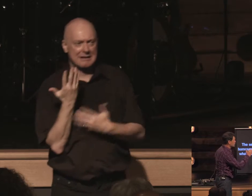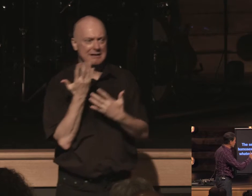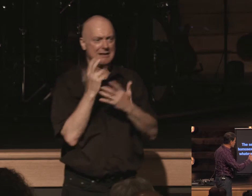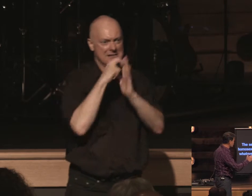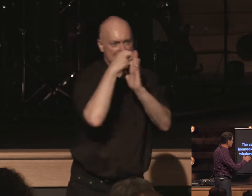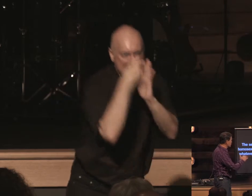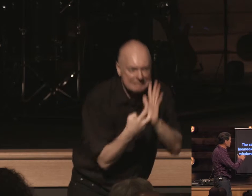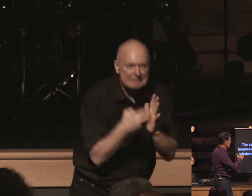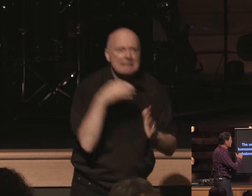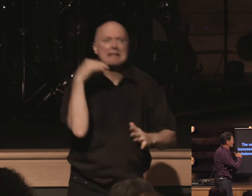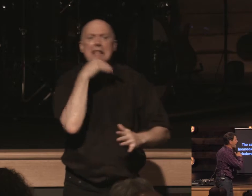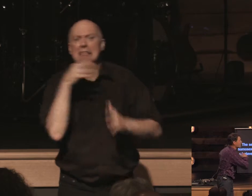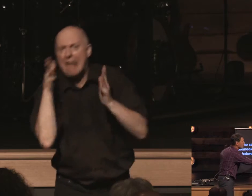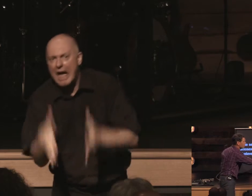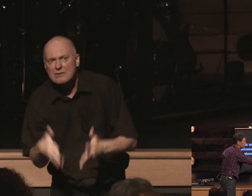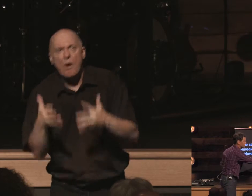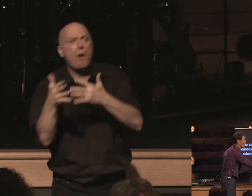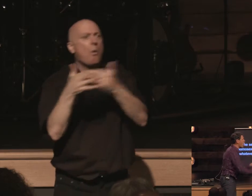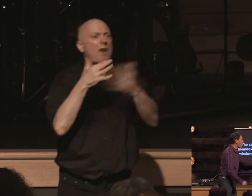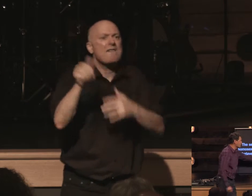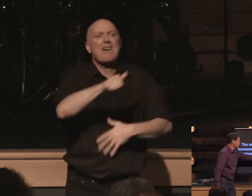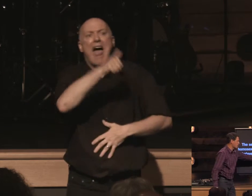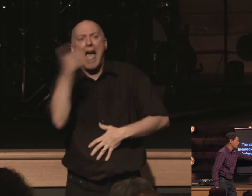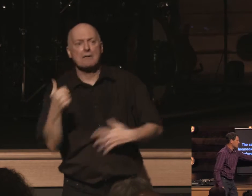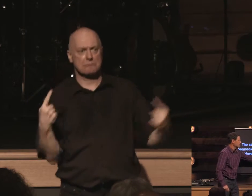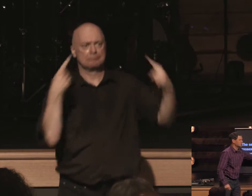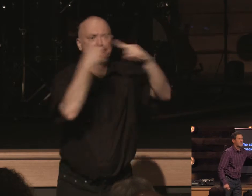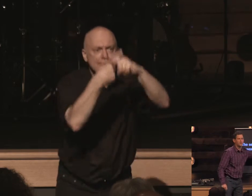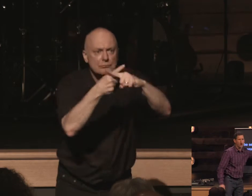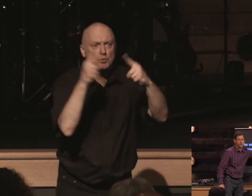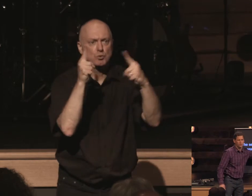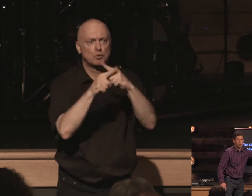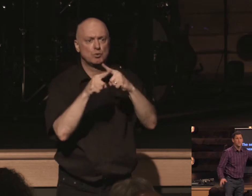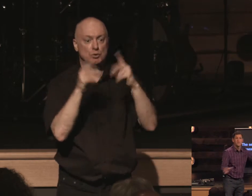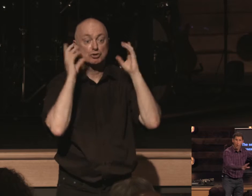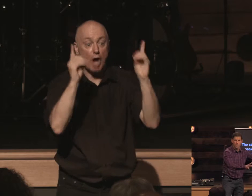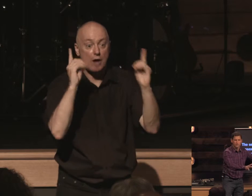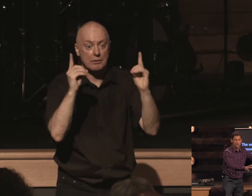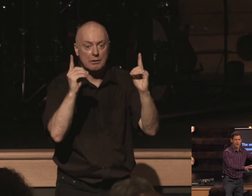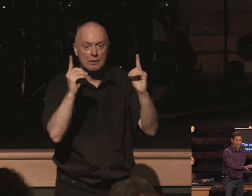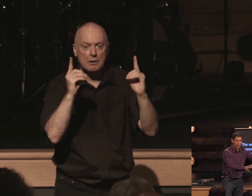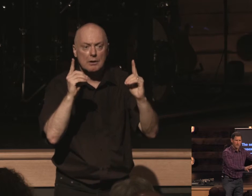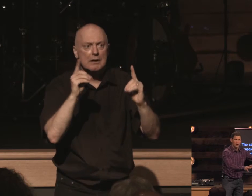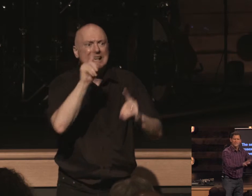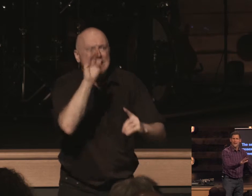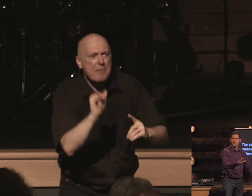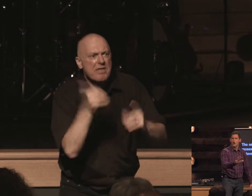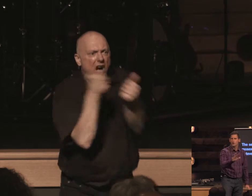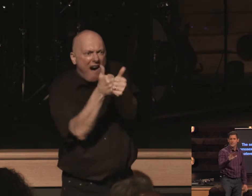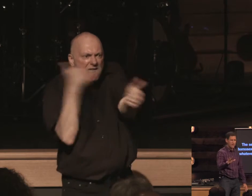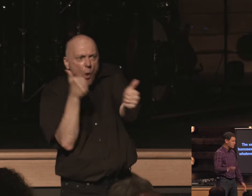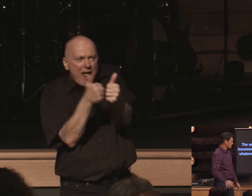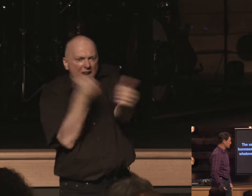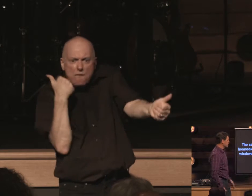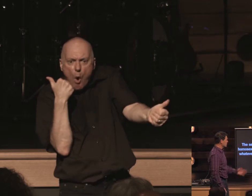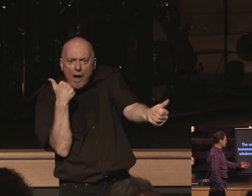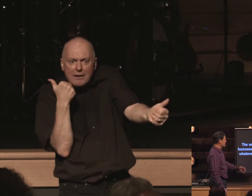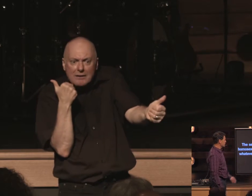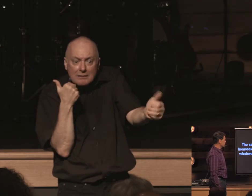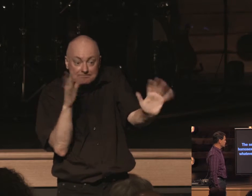perjurers and whatever else is contrary to sound doctrine timothy avoid avoid sound doctrines everything here's the next verse